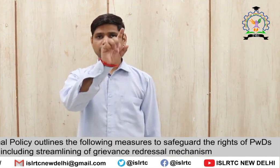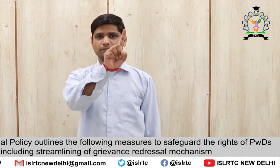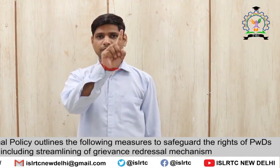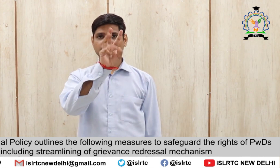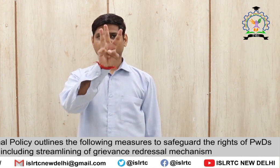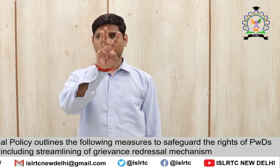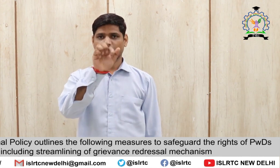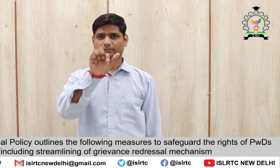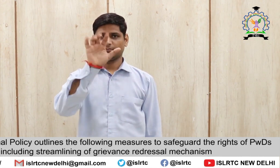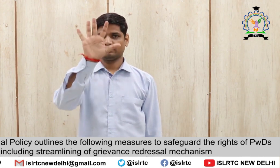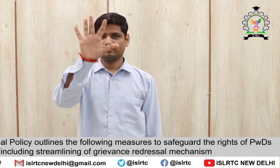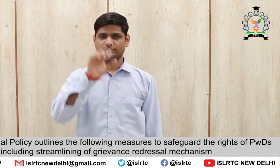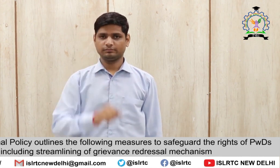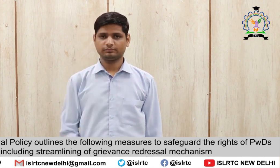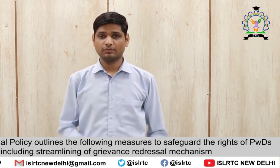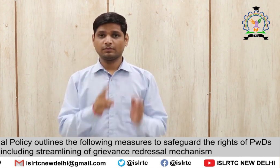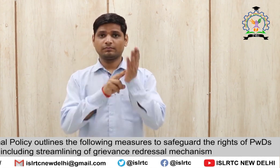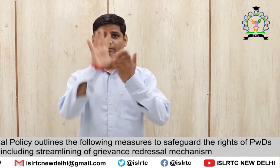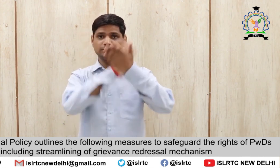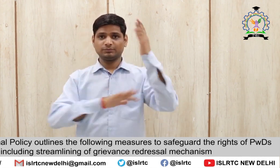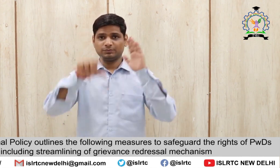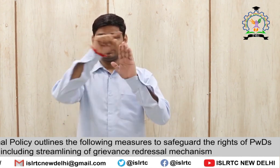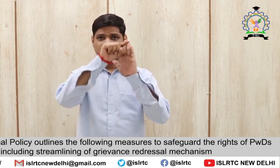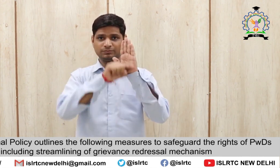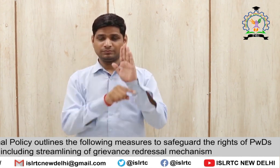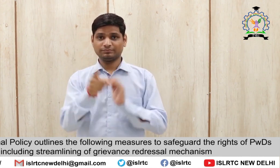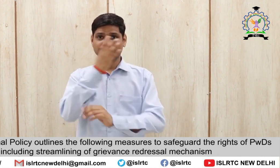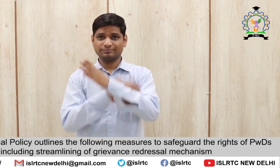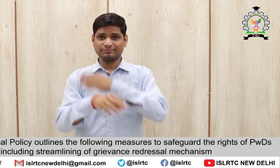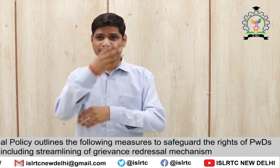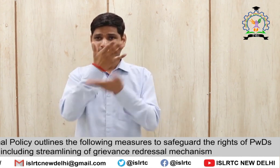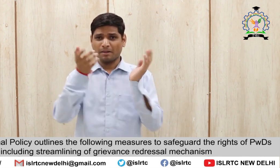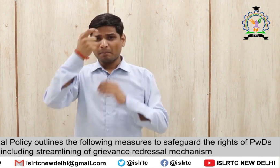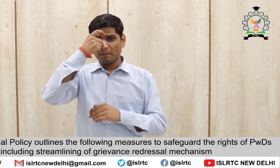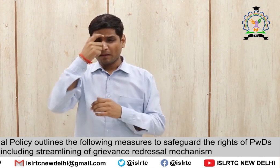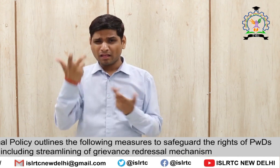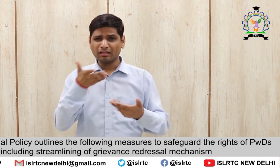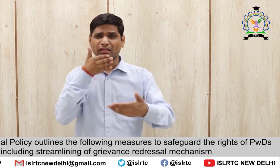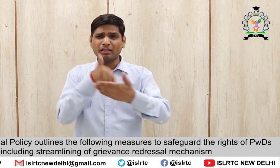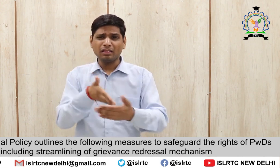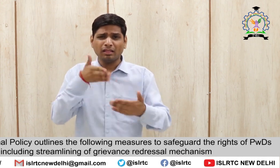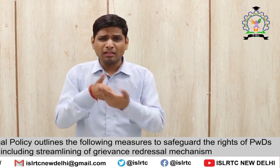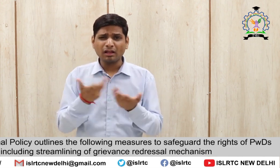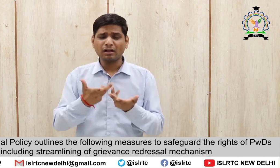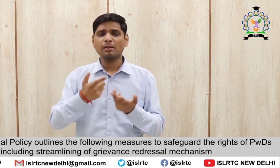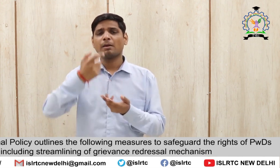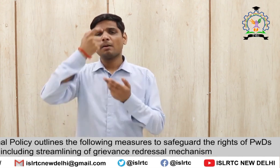13.5 The national policy outlines The following measures To safeguard rights of PWDs Including